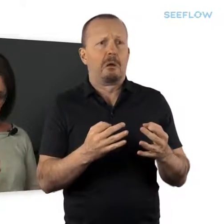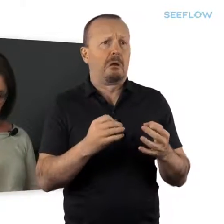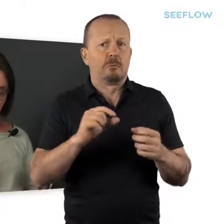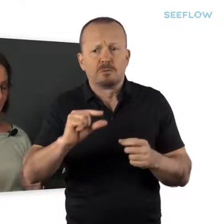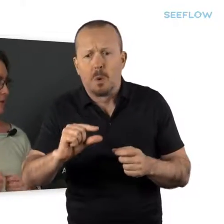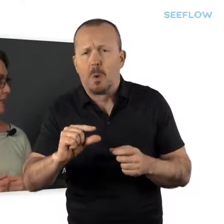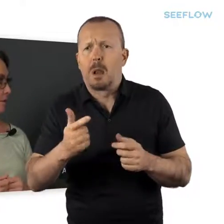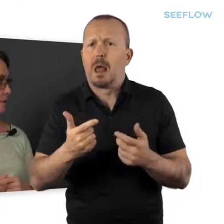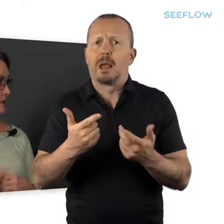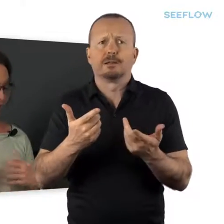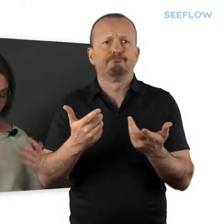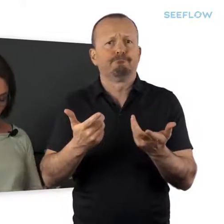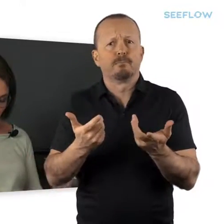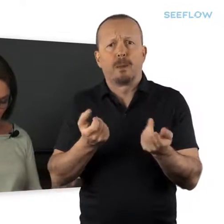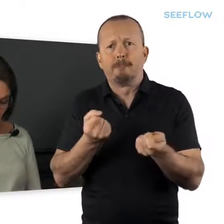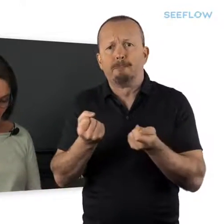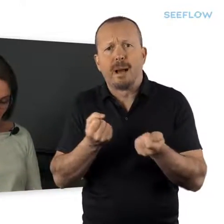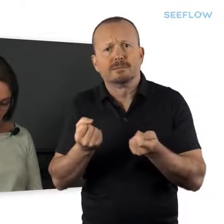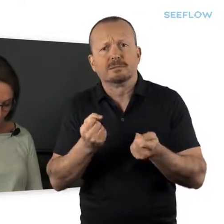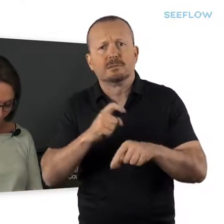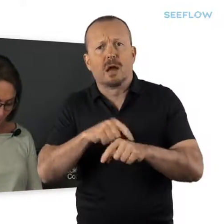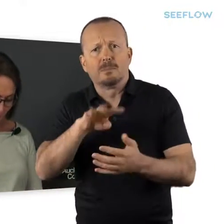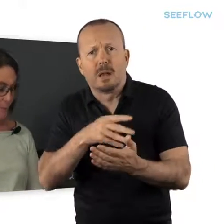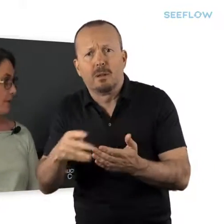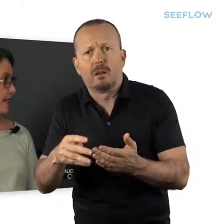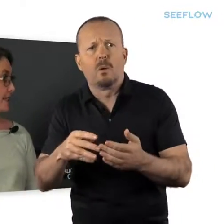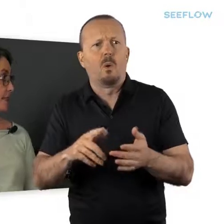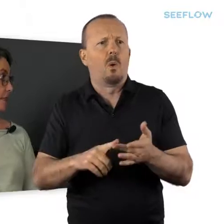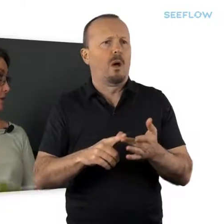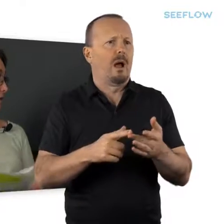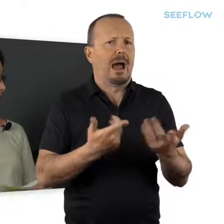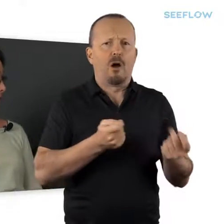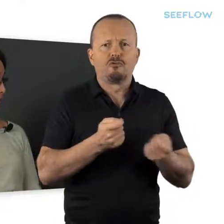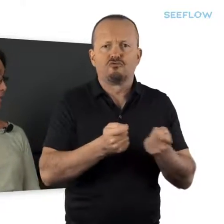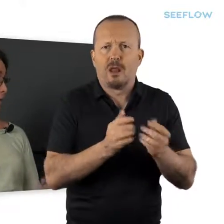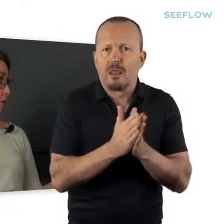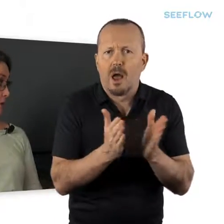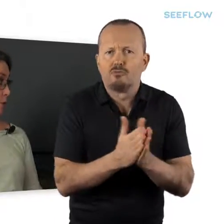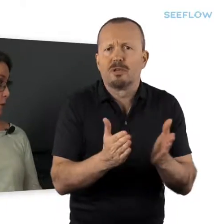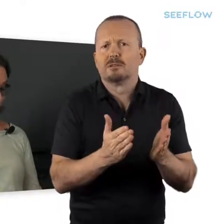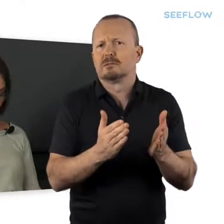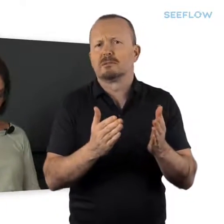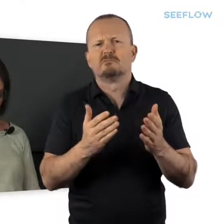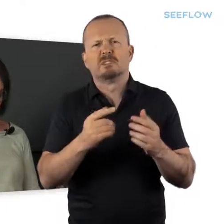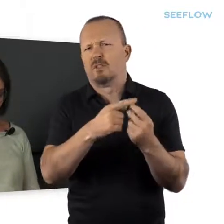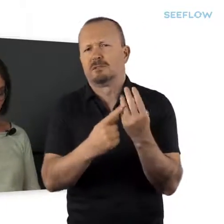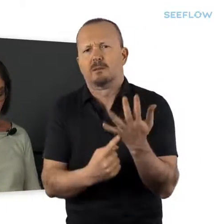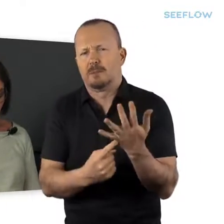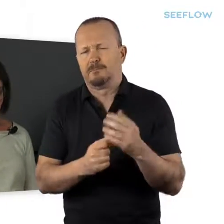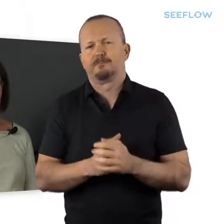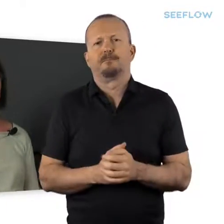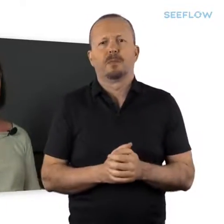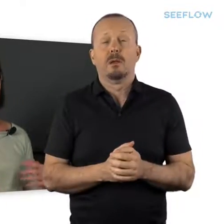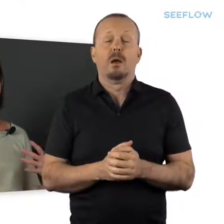can be bus timetables, it can be around libraries, or public transport more generally.